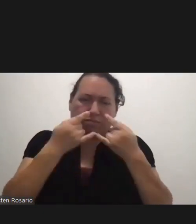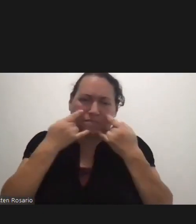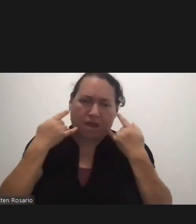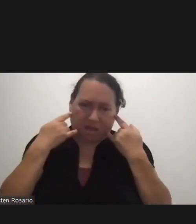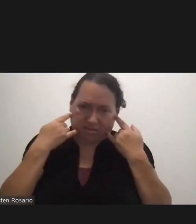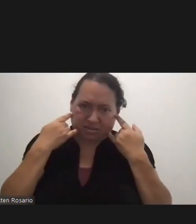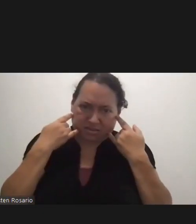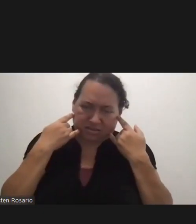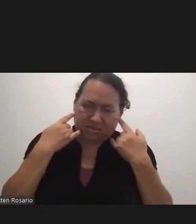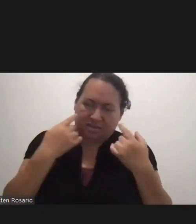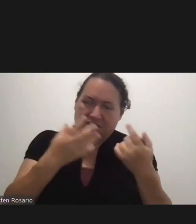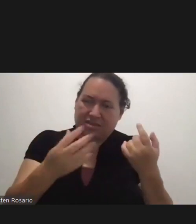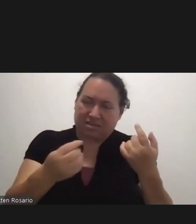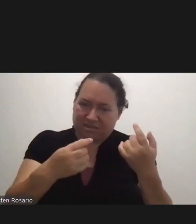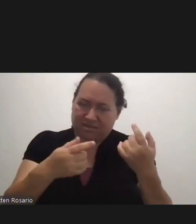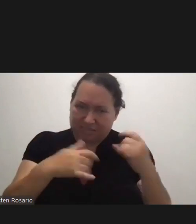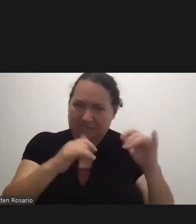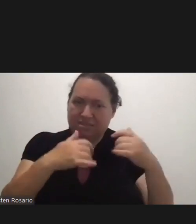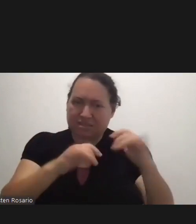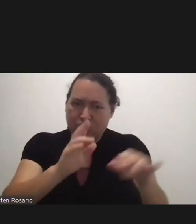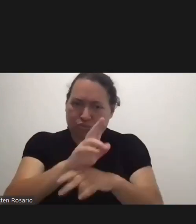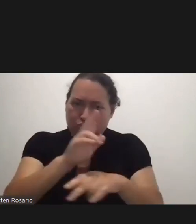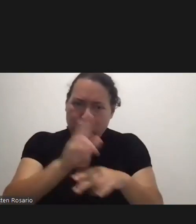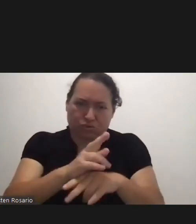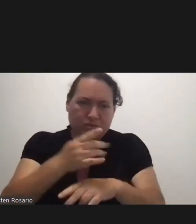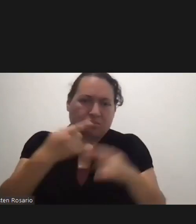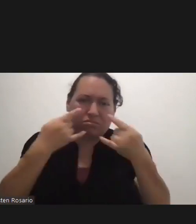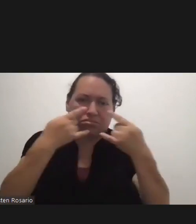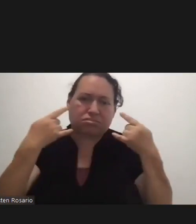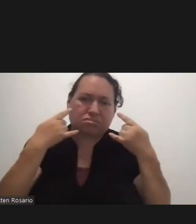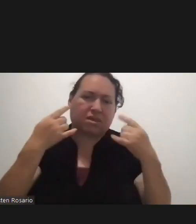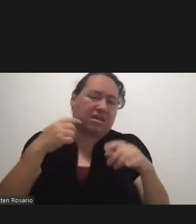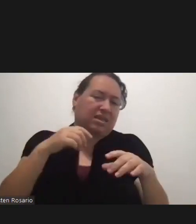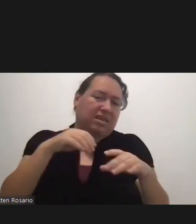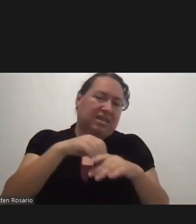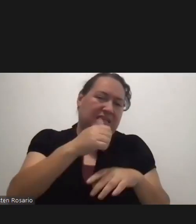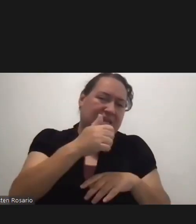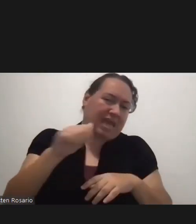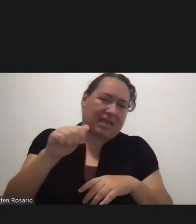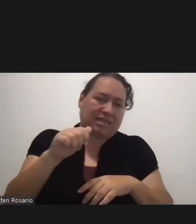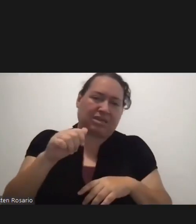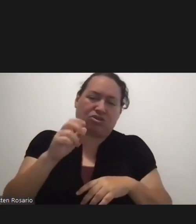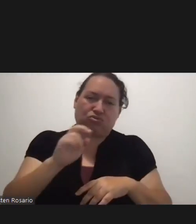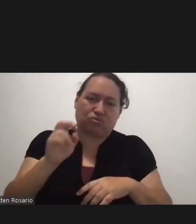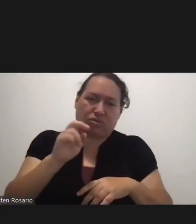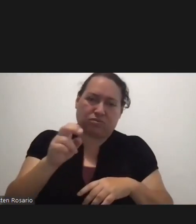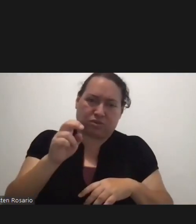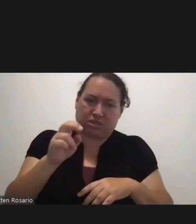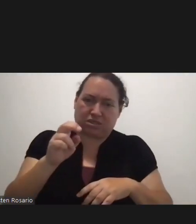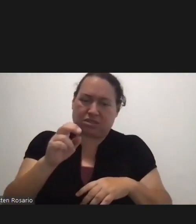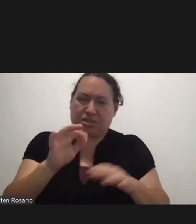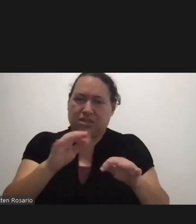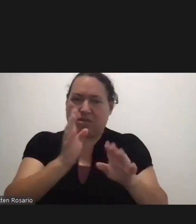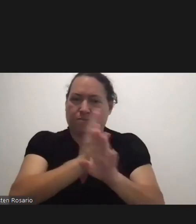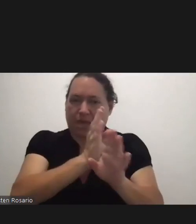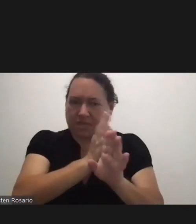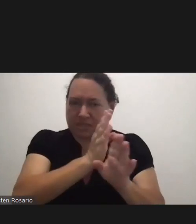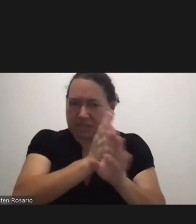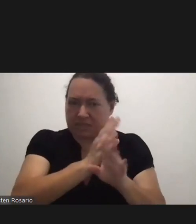They Still Have To Wear Them When You Are In Any Public Transportation When You Ride Buses